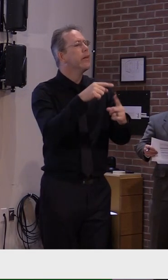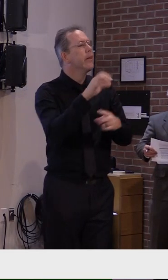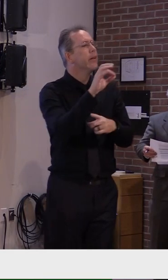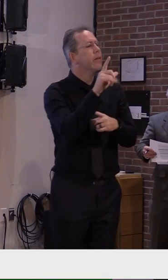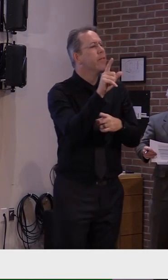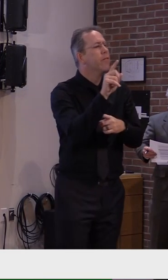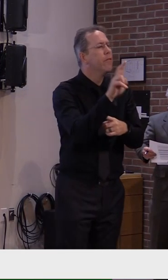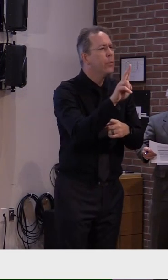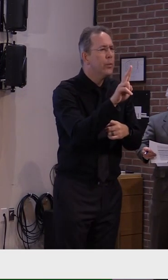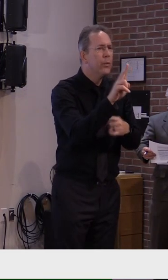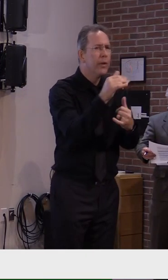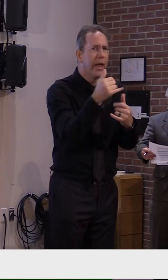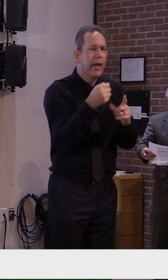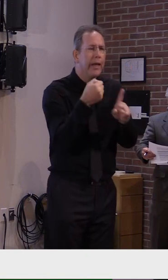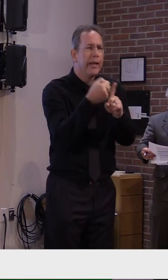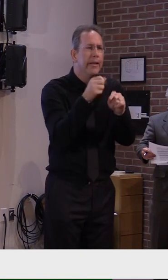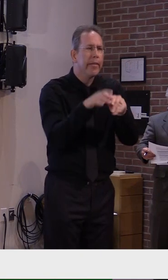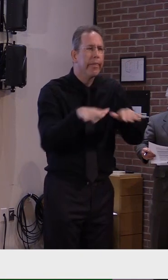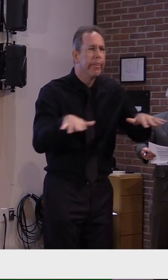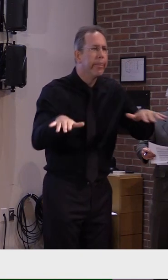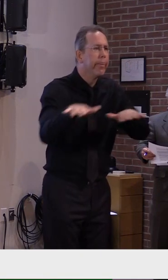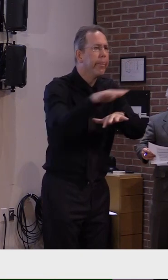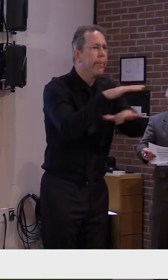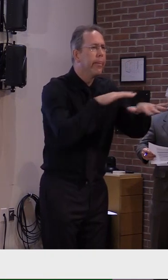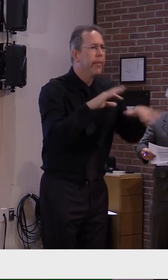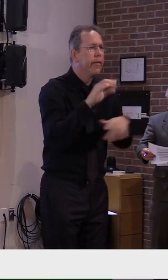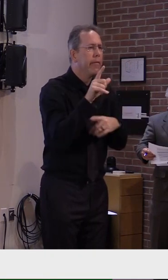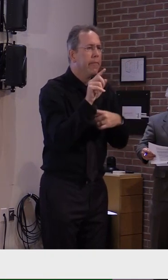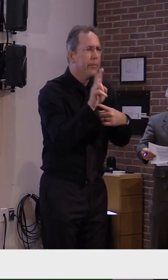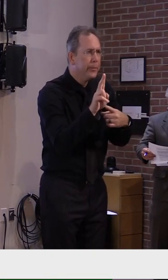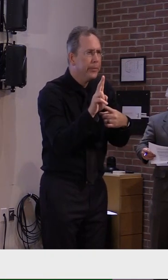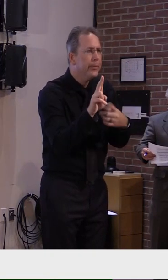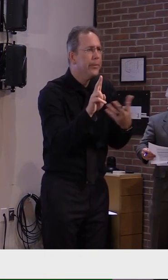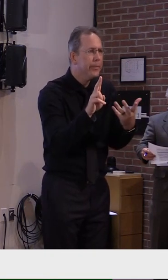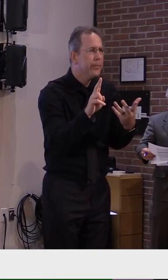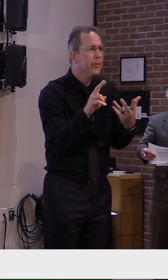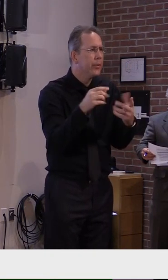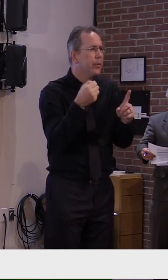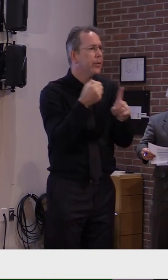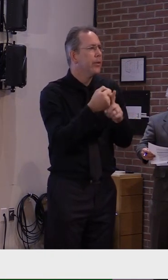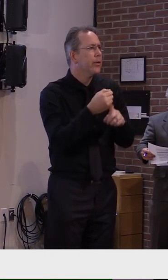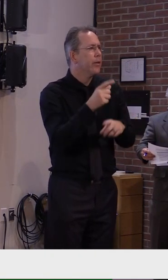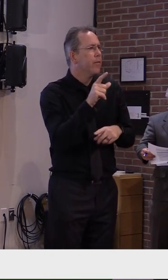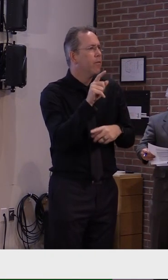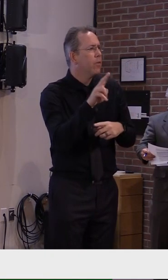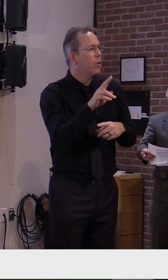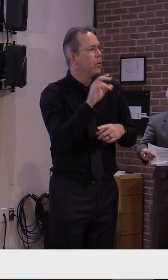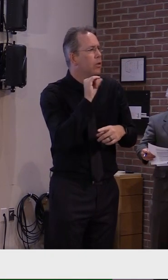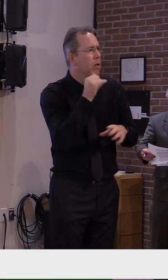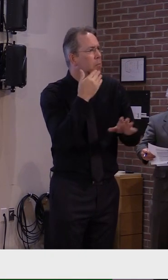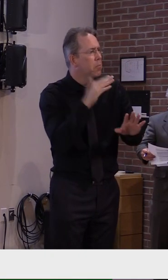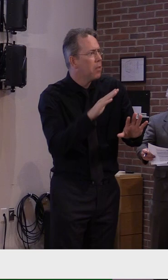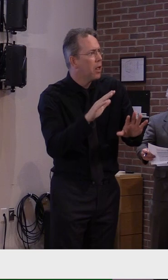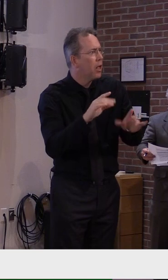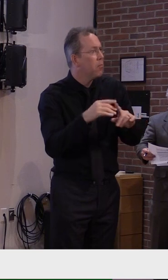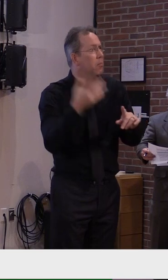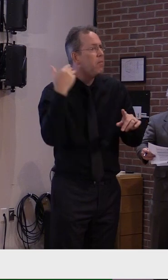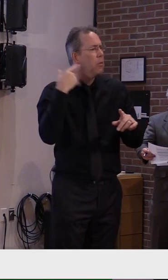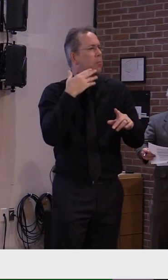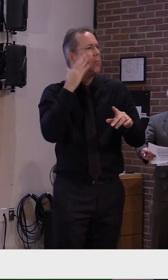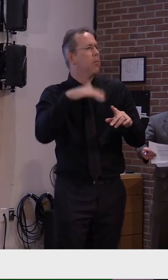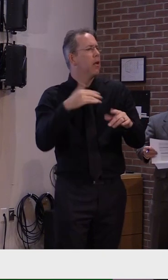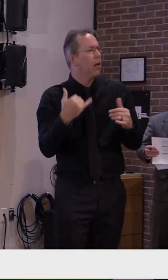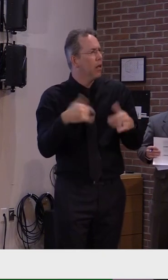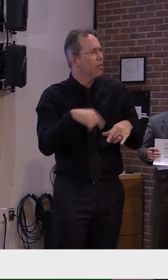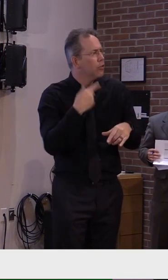forecasted and anticipate having a relatively mild flu season. But we'll have to wait and see how that develops, which is also good news in